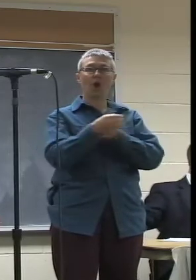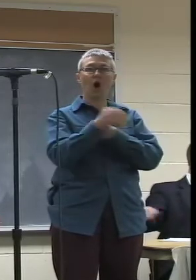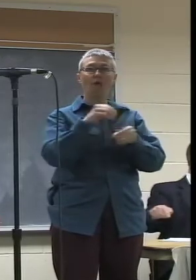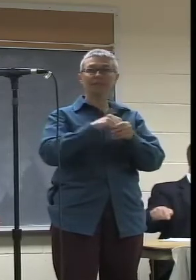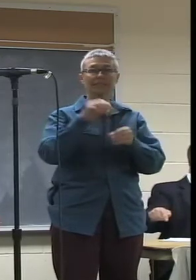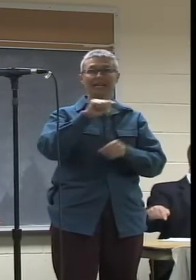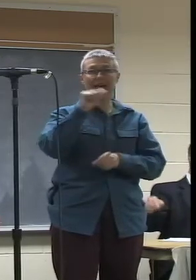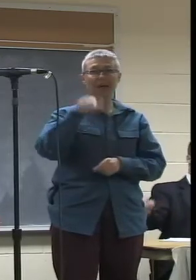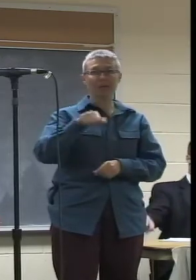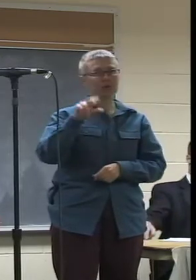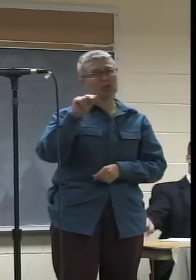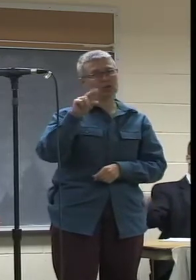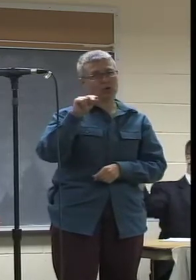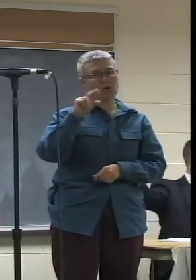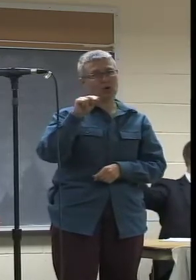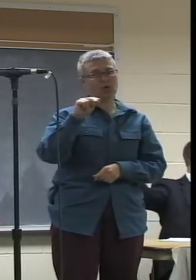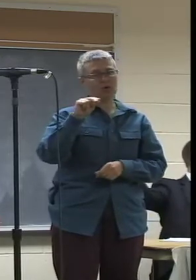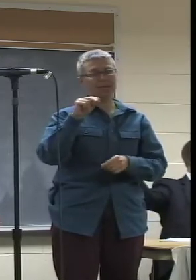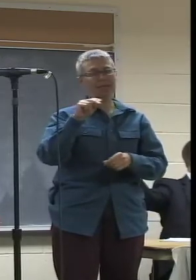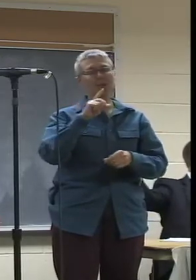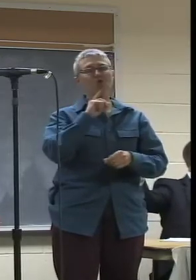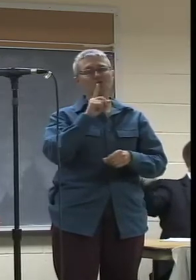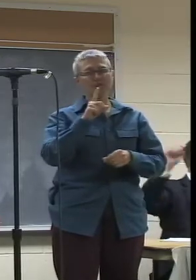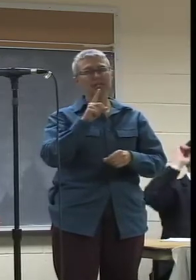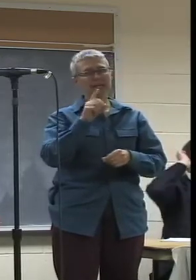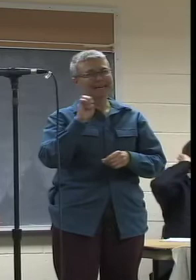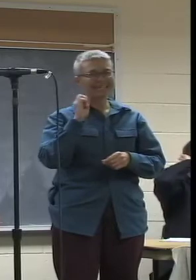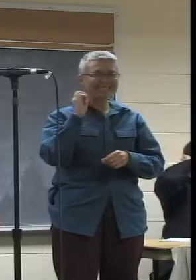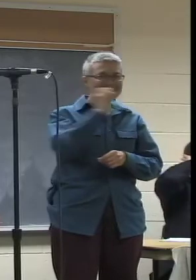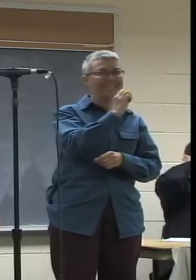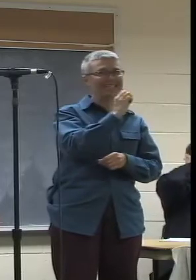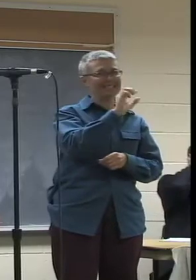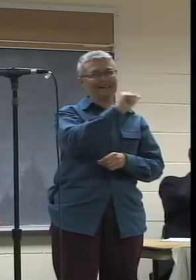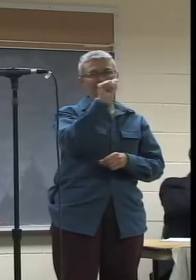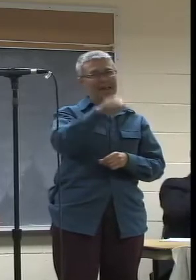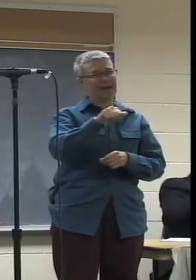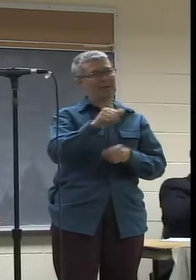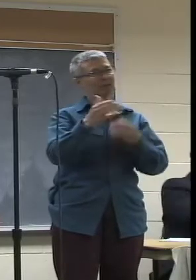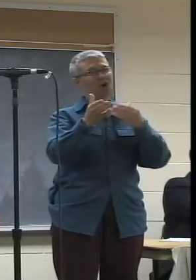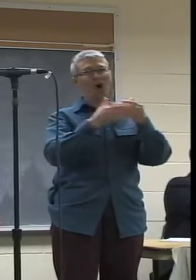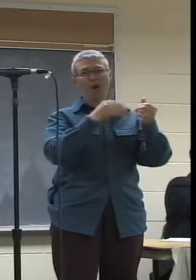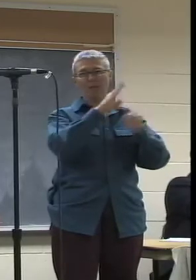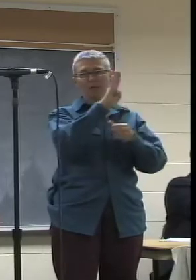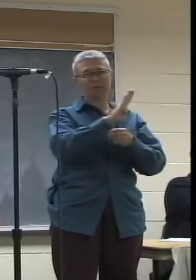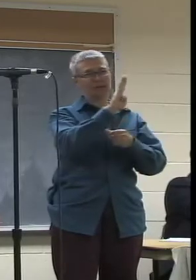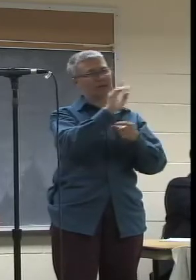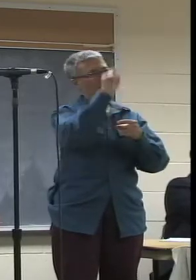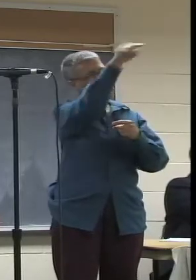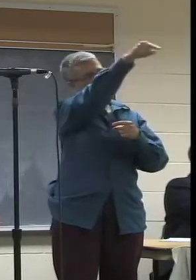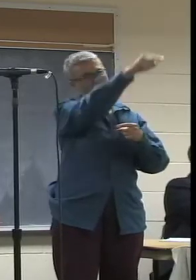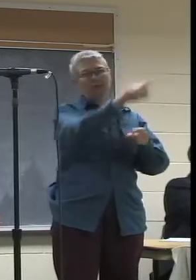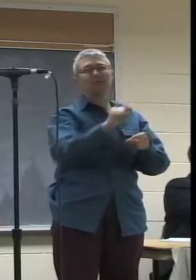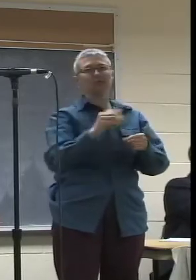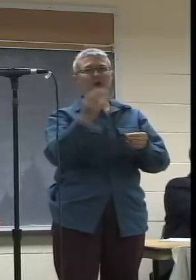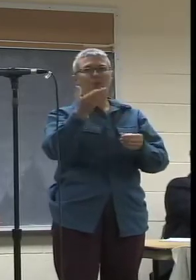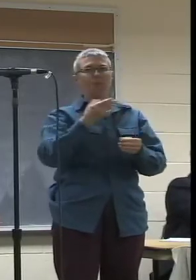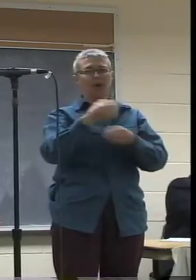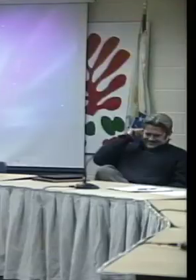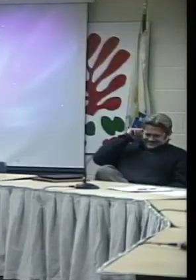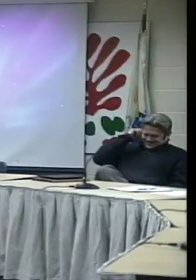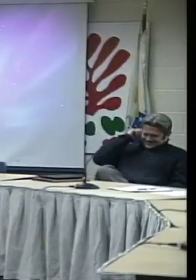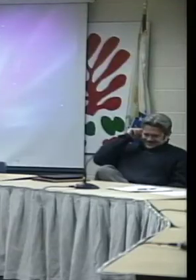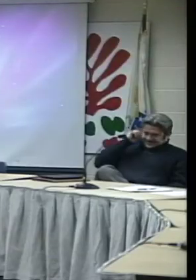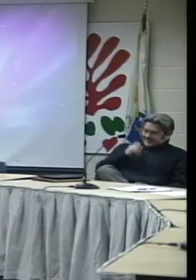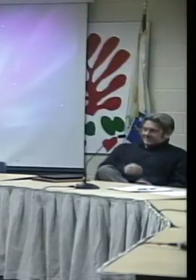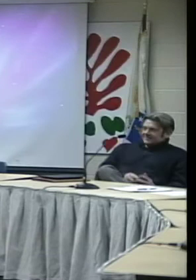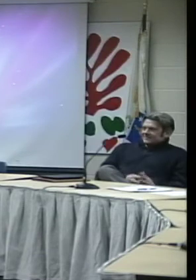because it's almost out of Amherst, east of Amherst. So bring the office back here. Thanks. Thank